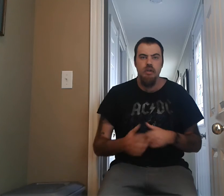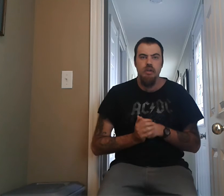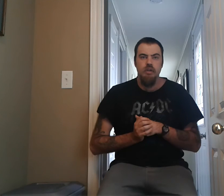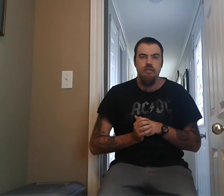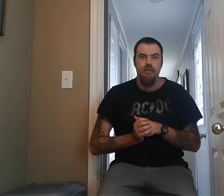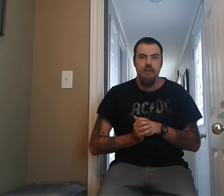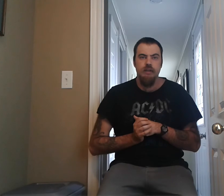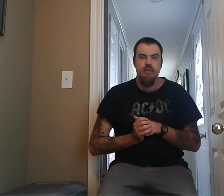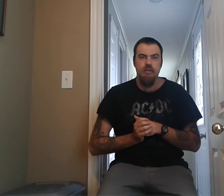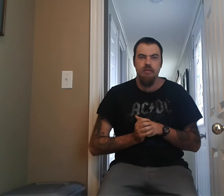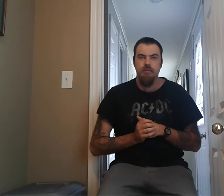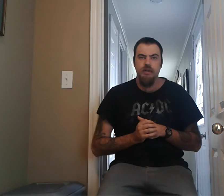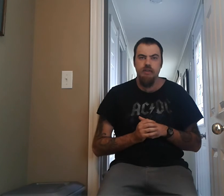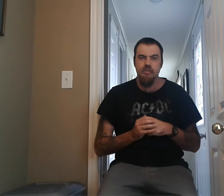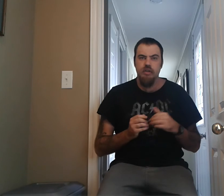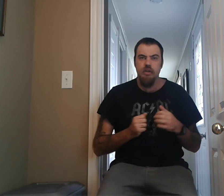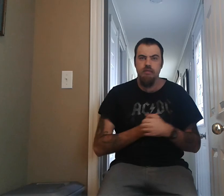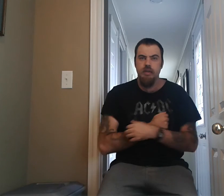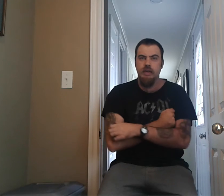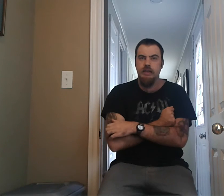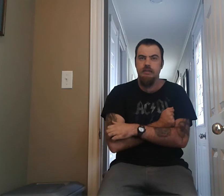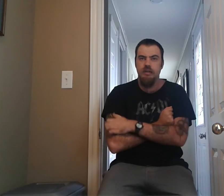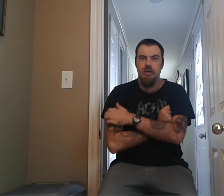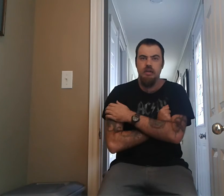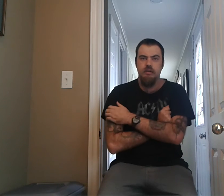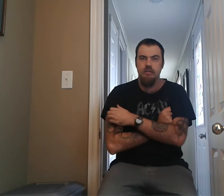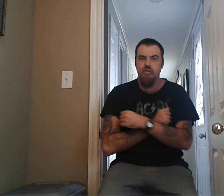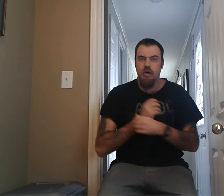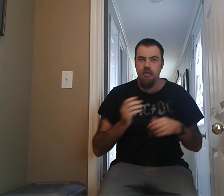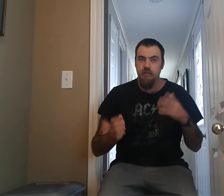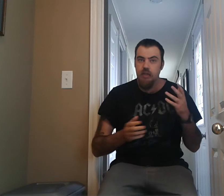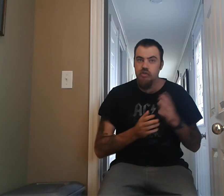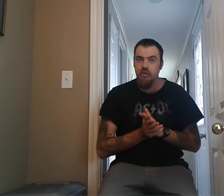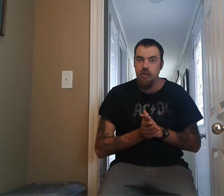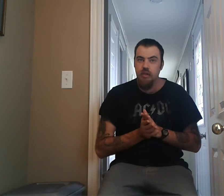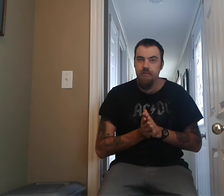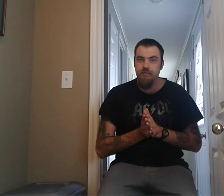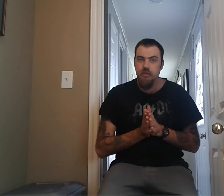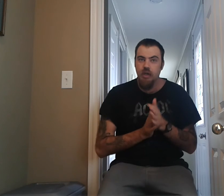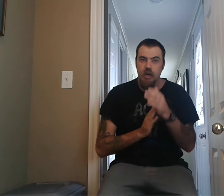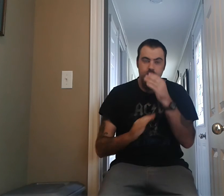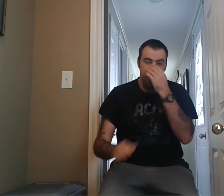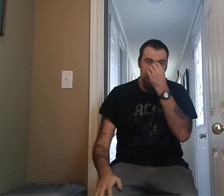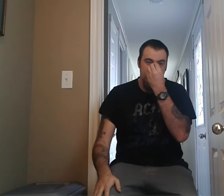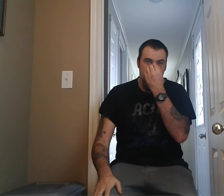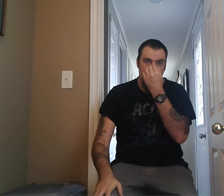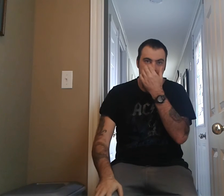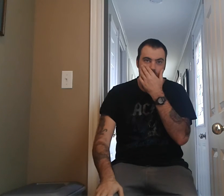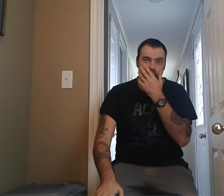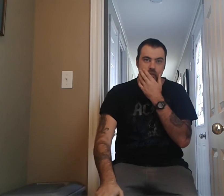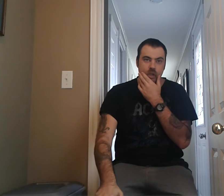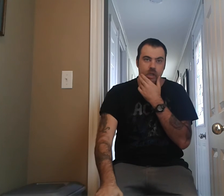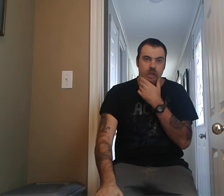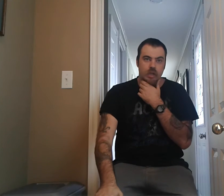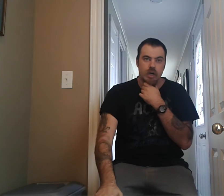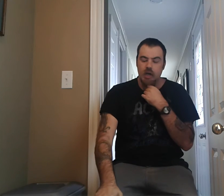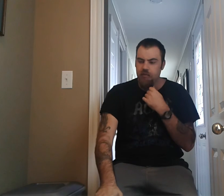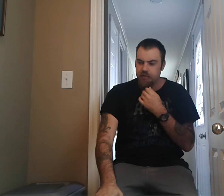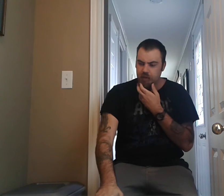so that there is pretty much kind of like, I guess, a documentary, um, video of them. Um, so I watched